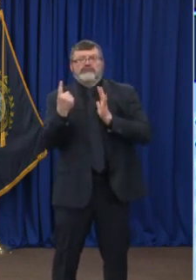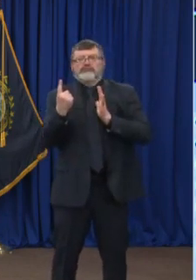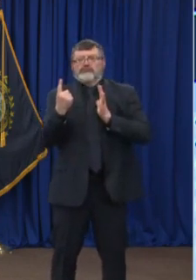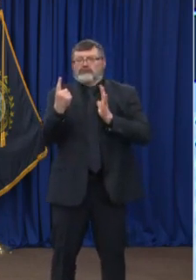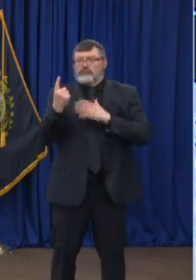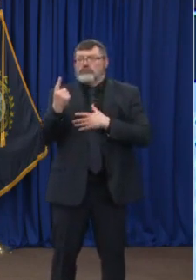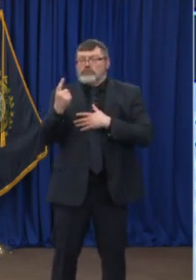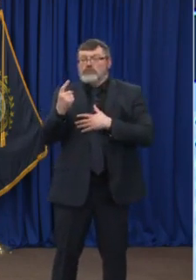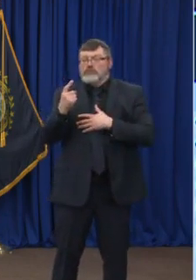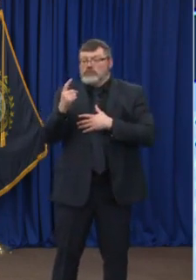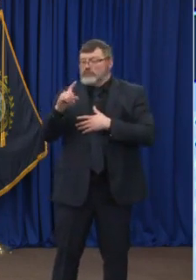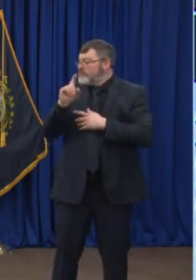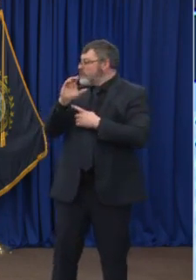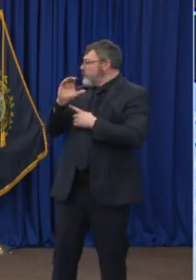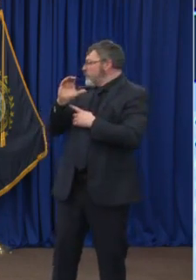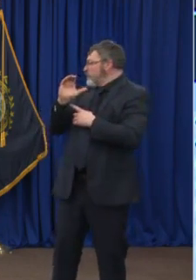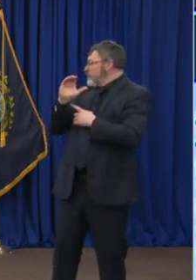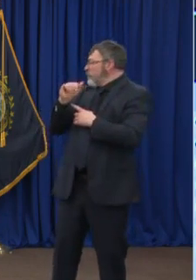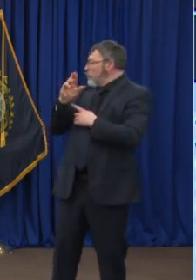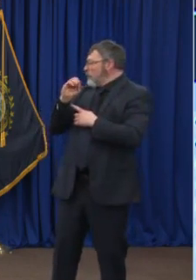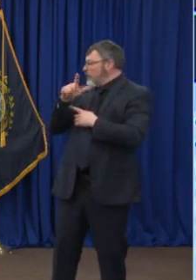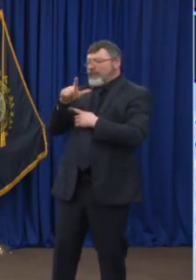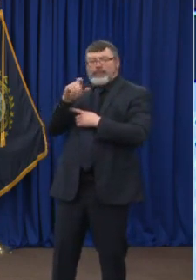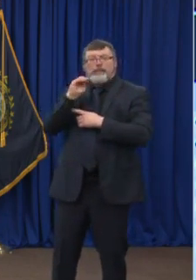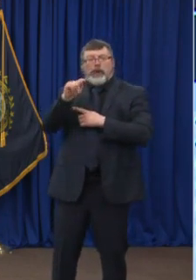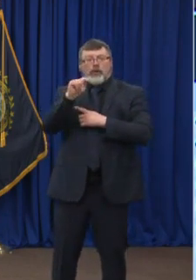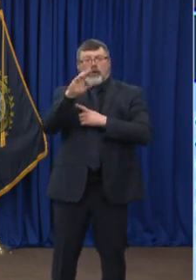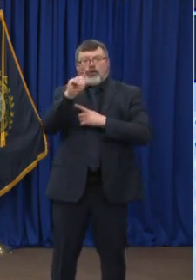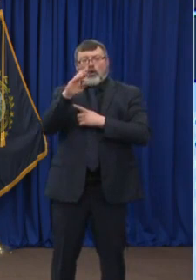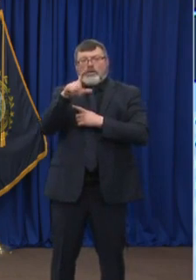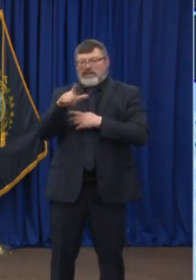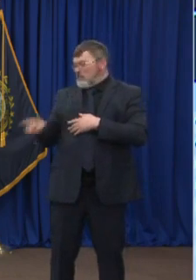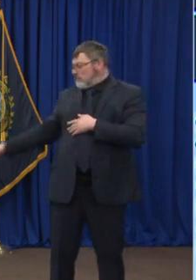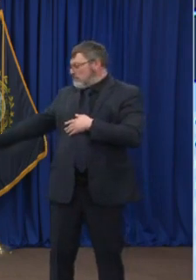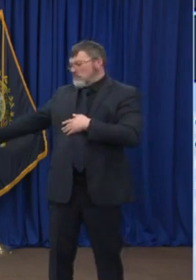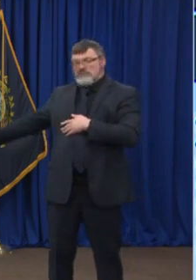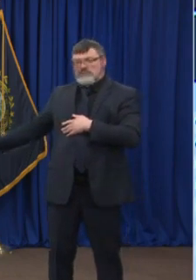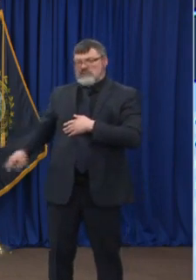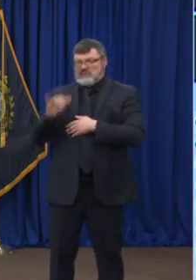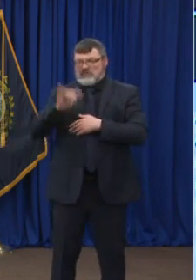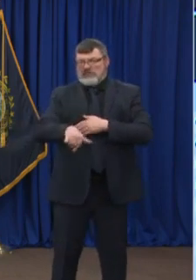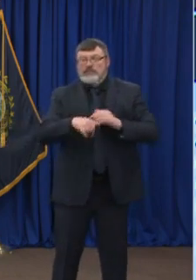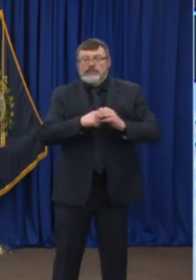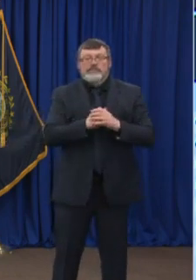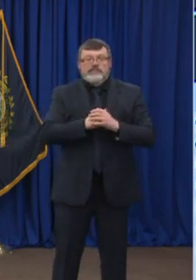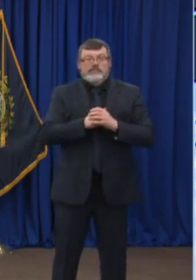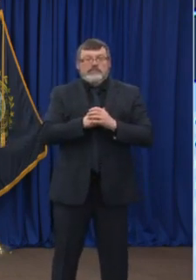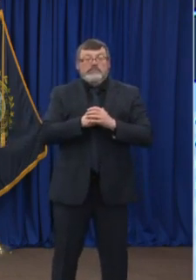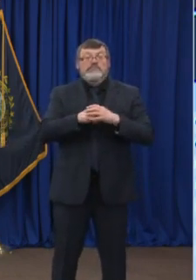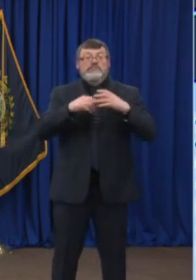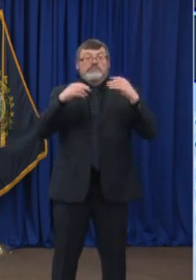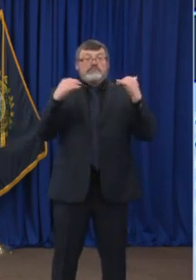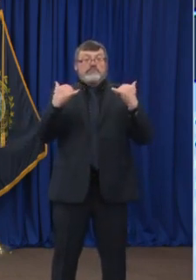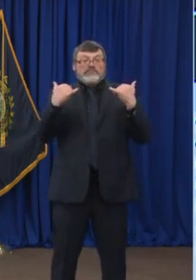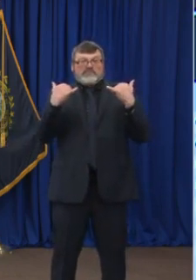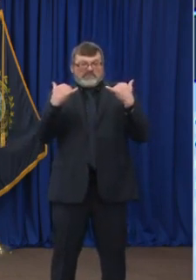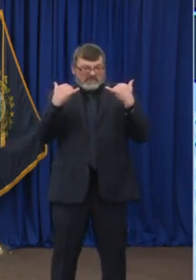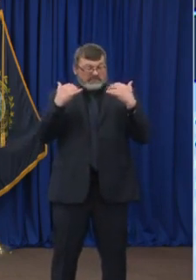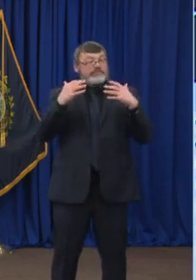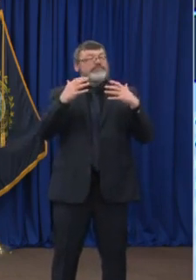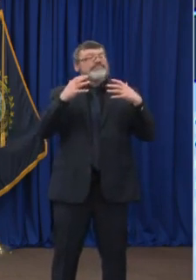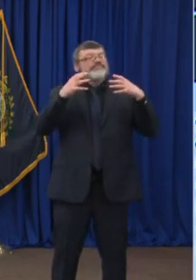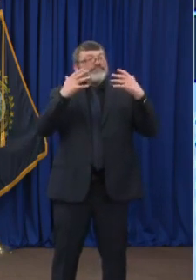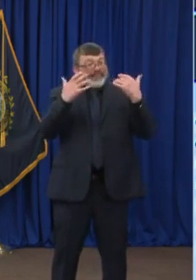of 11 institutional outbreaks, eight of which are in long-term care. So over the last several months, we have seen this